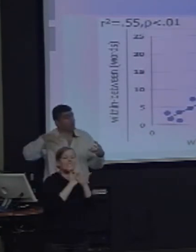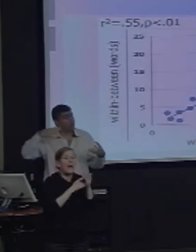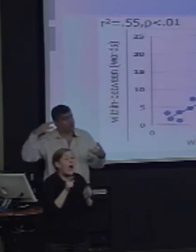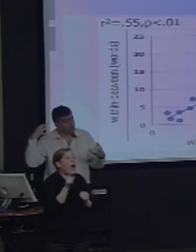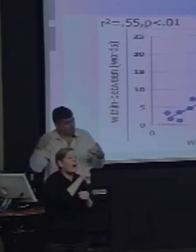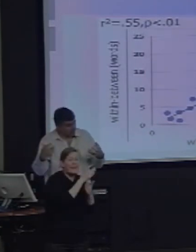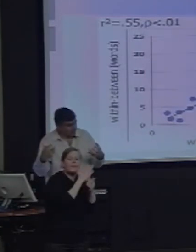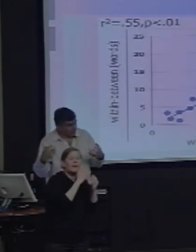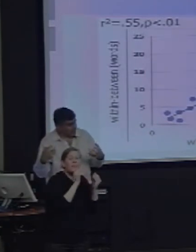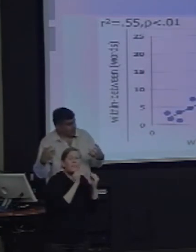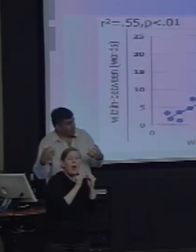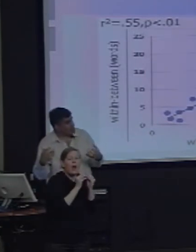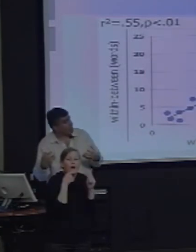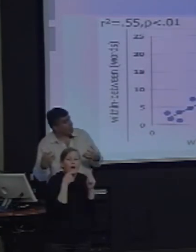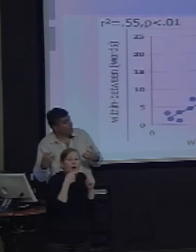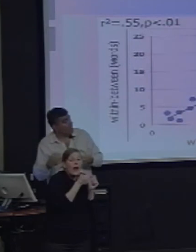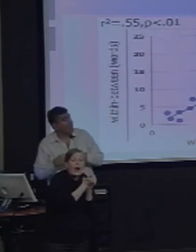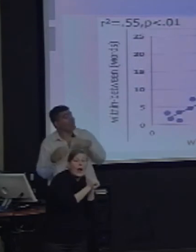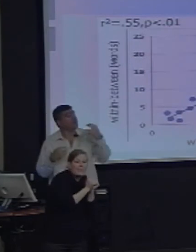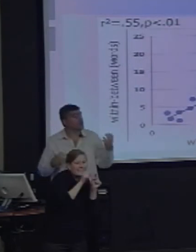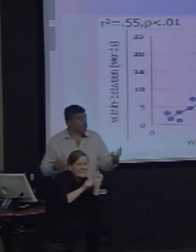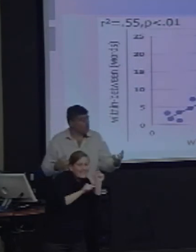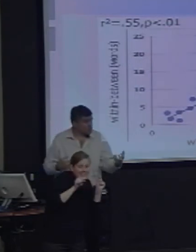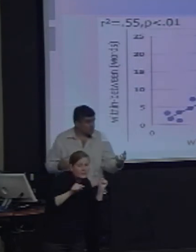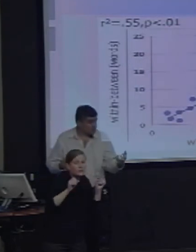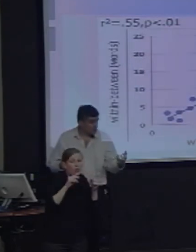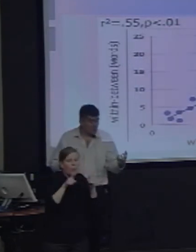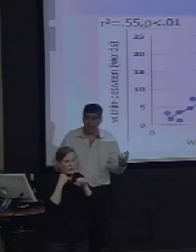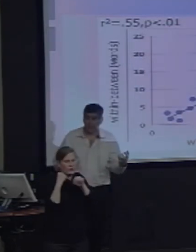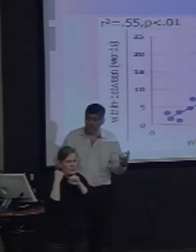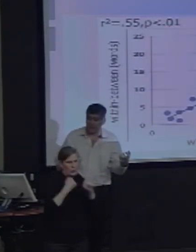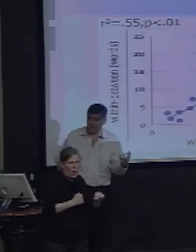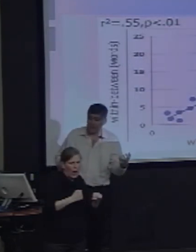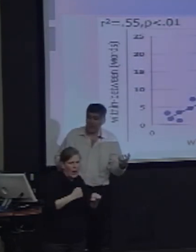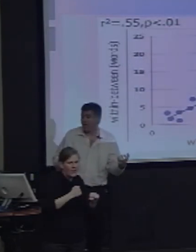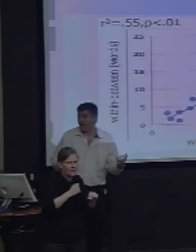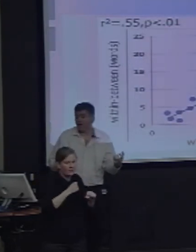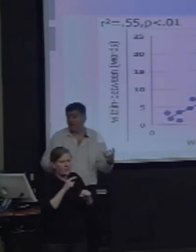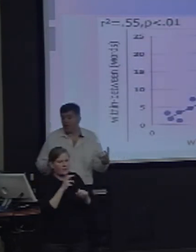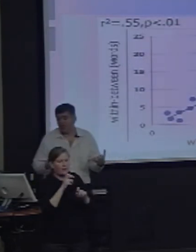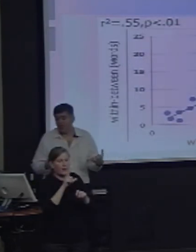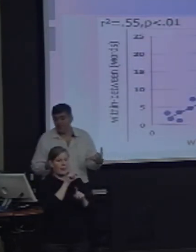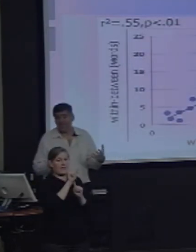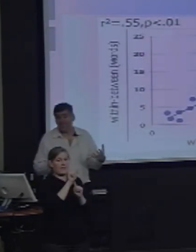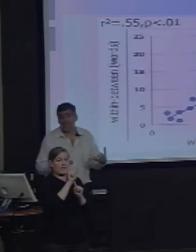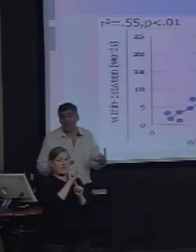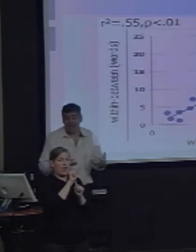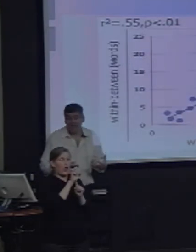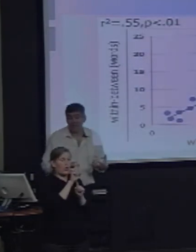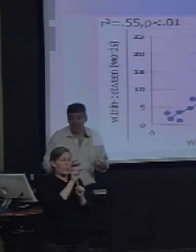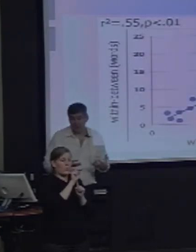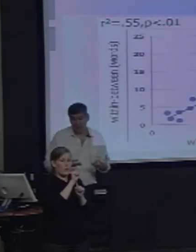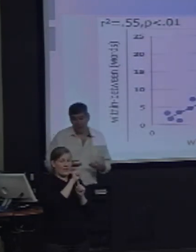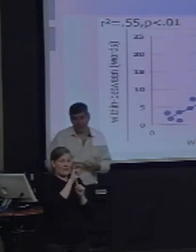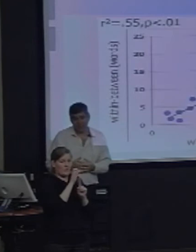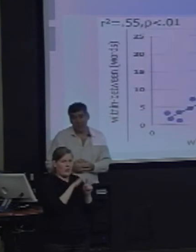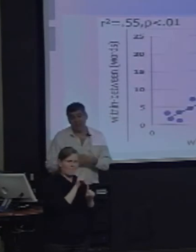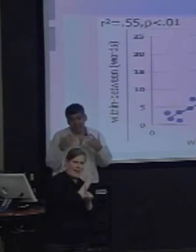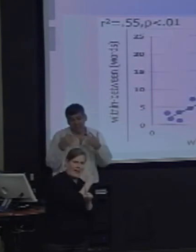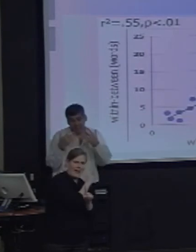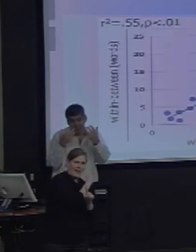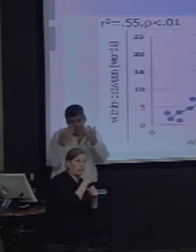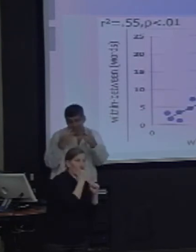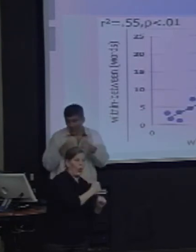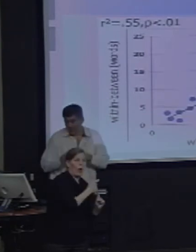and so when there's strong lateralization of one, there's also strong lateralization of the other. These aren't, again, domains.